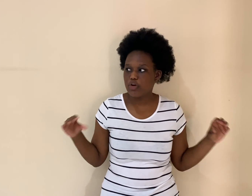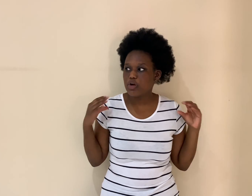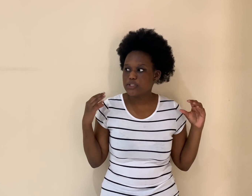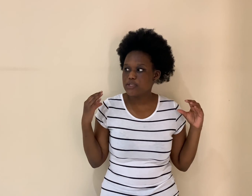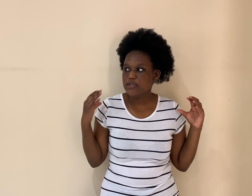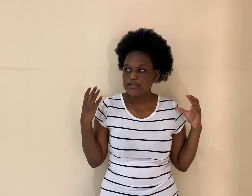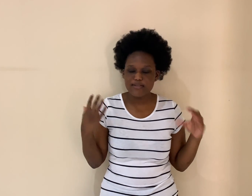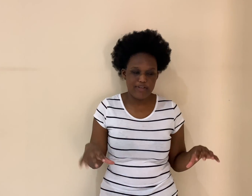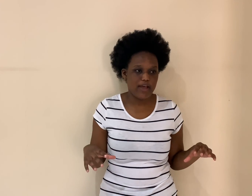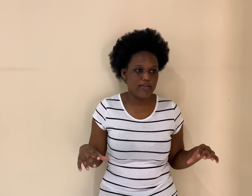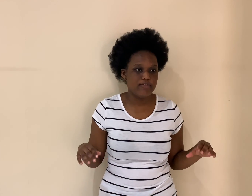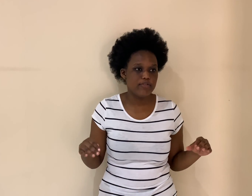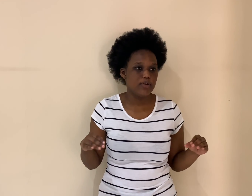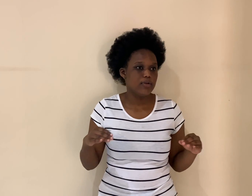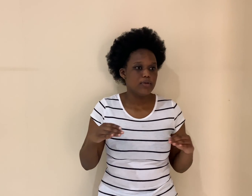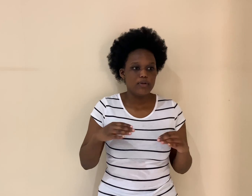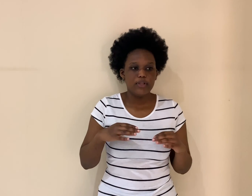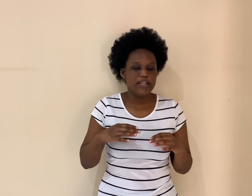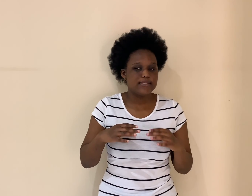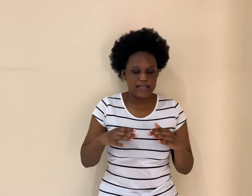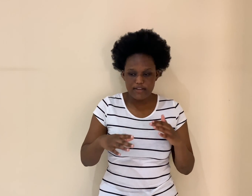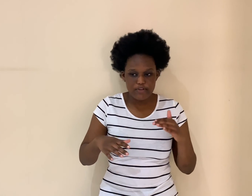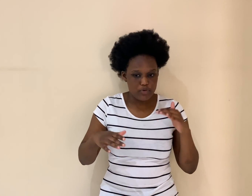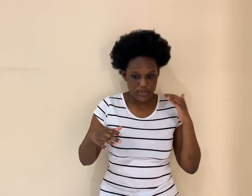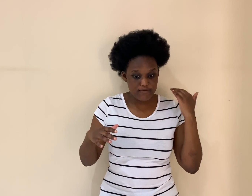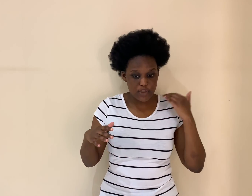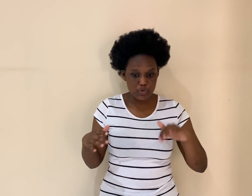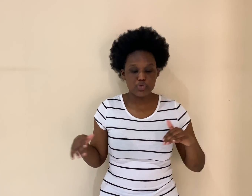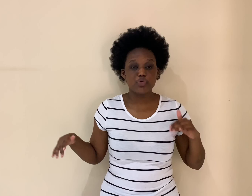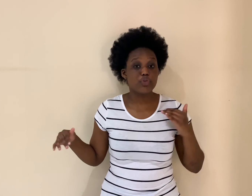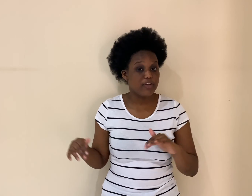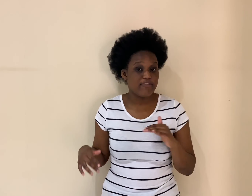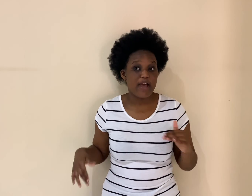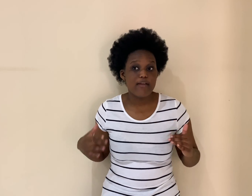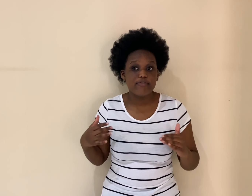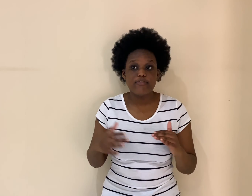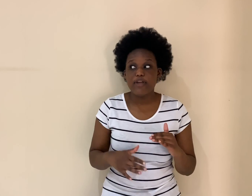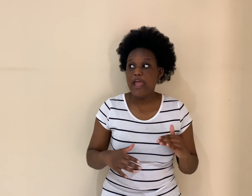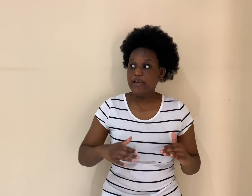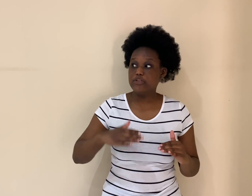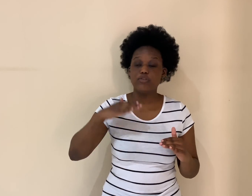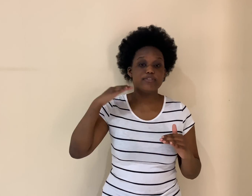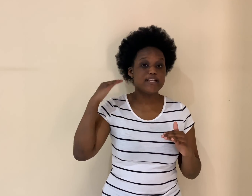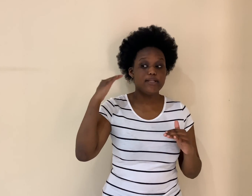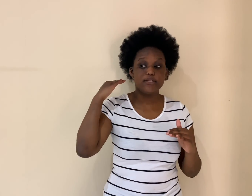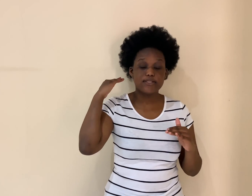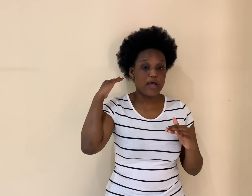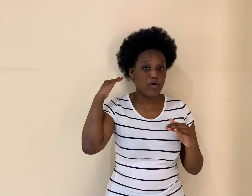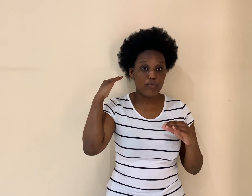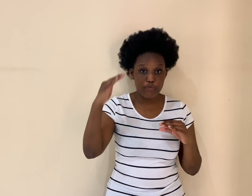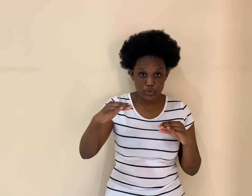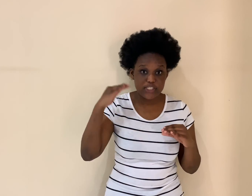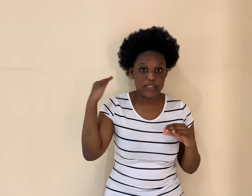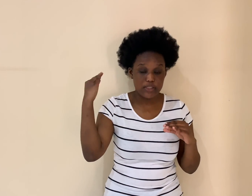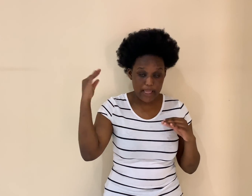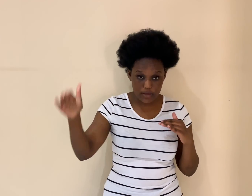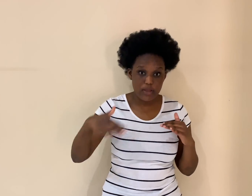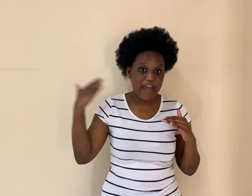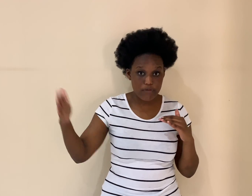can't survive. And, say, if, if they use 235, and, all of a sudden, it's now 40, like, average